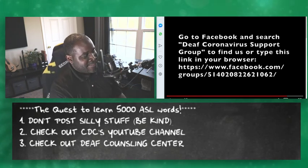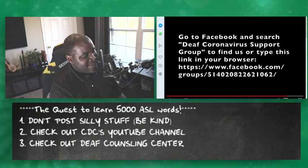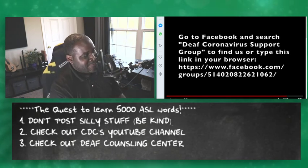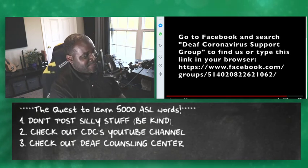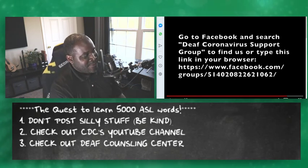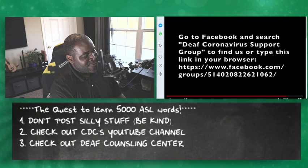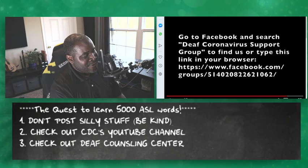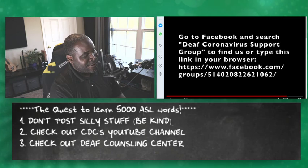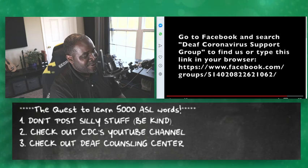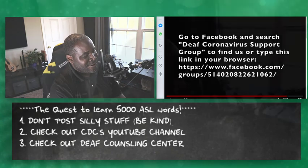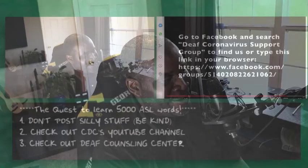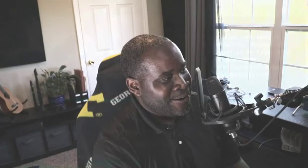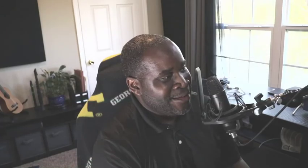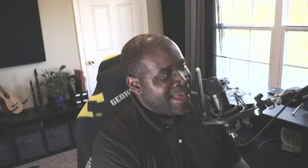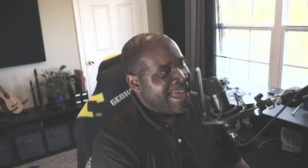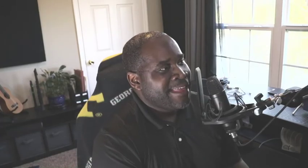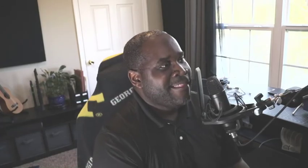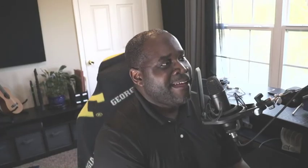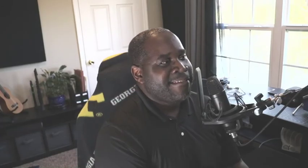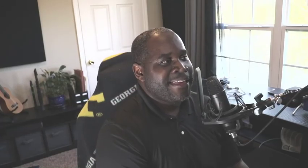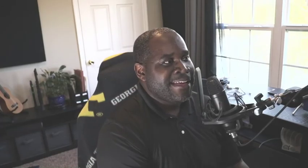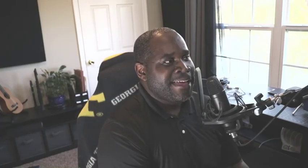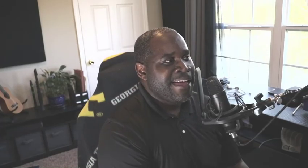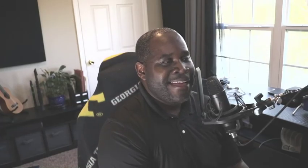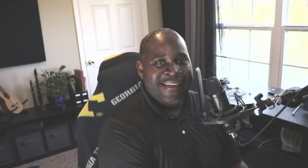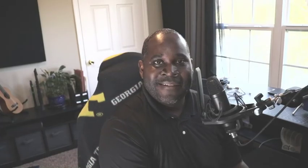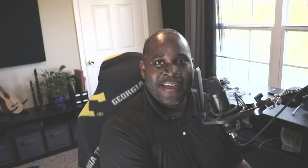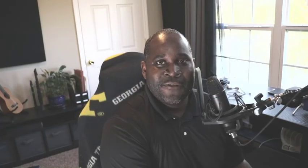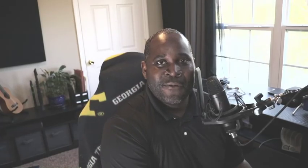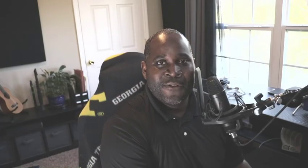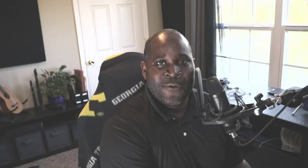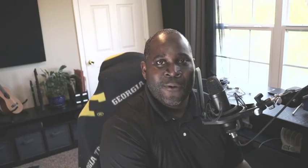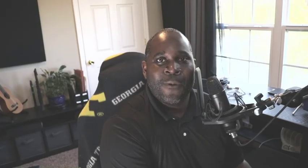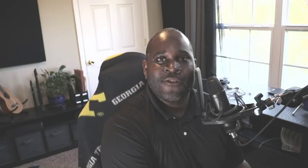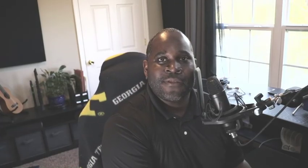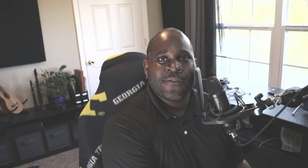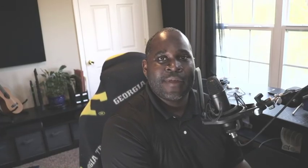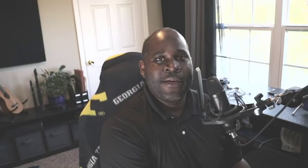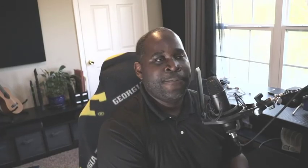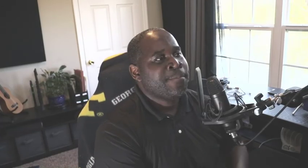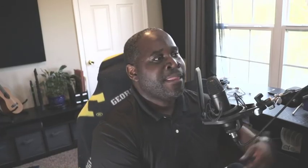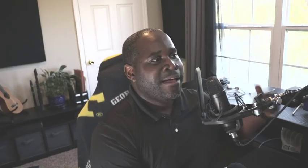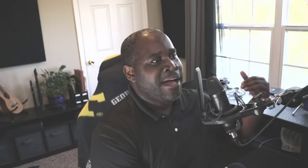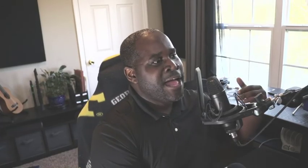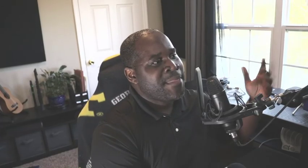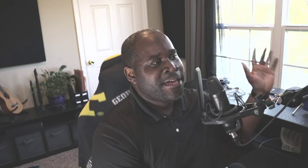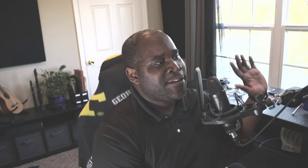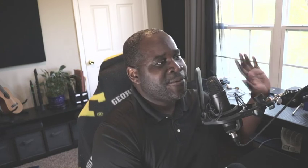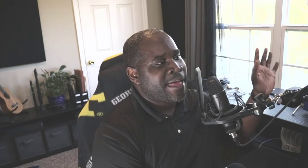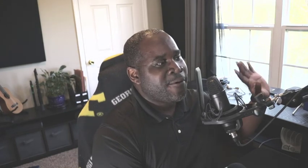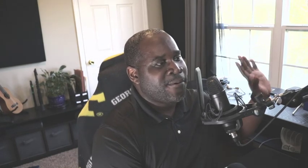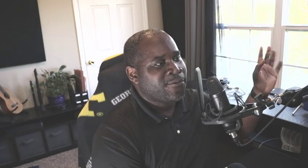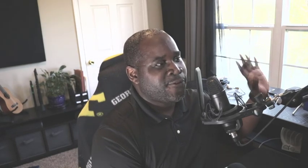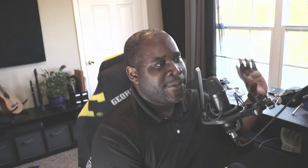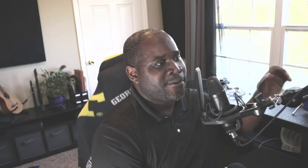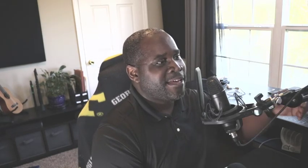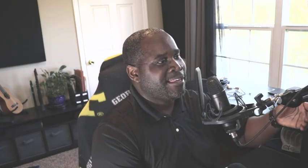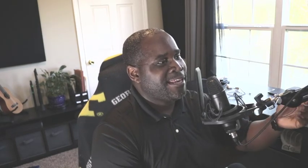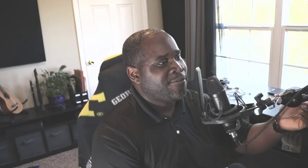the future and that's it guys thank you so much for watching this video i'm not going to do that whole spiel that a lot of